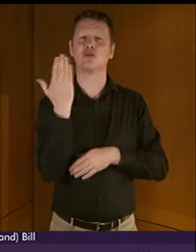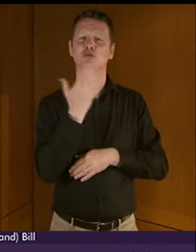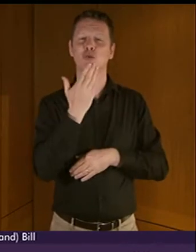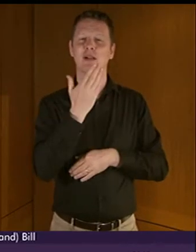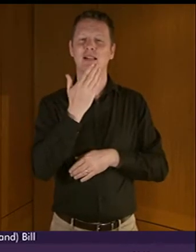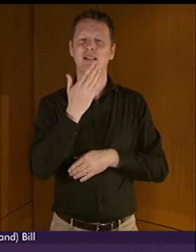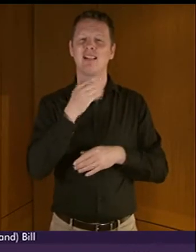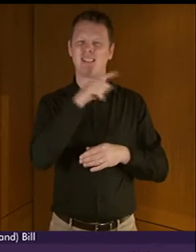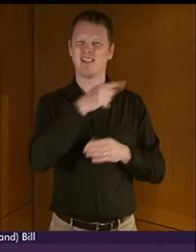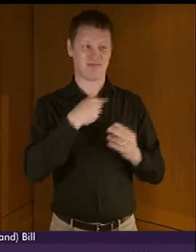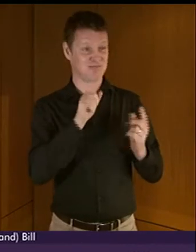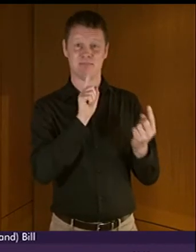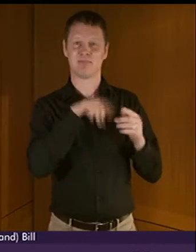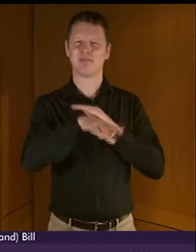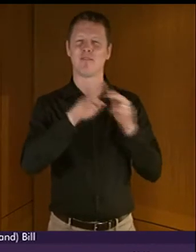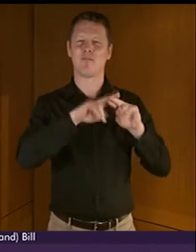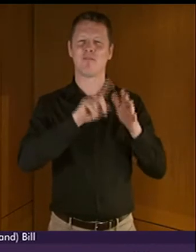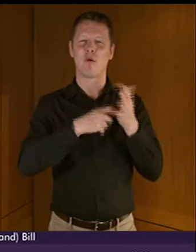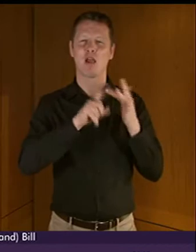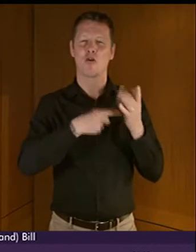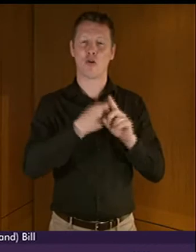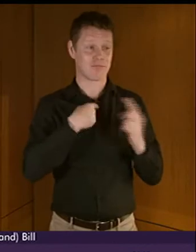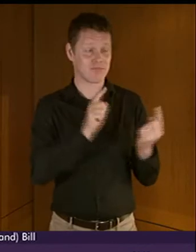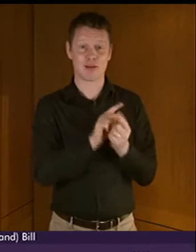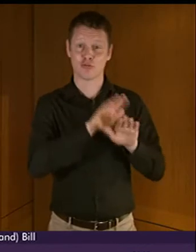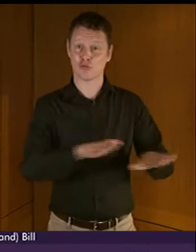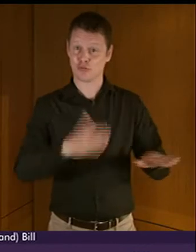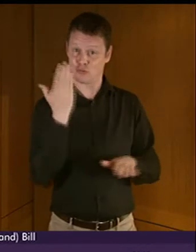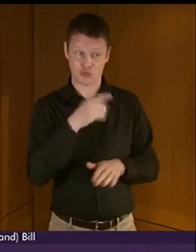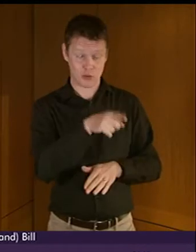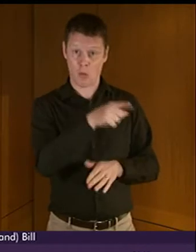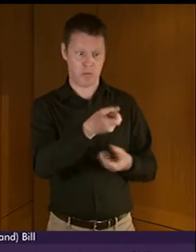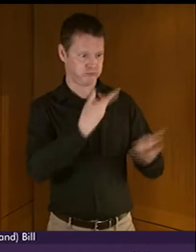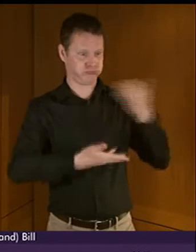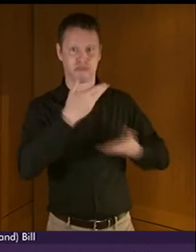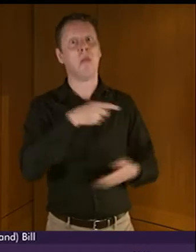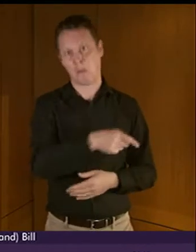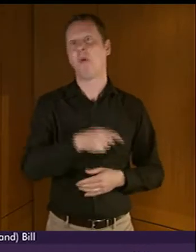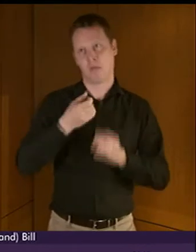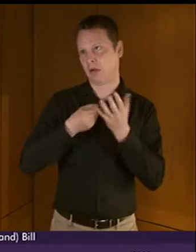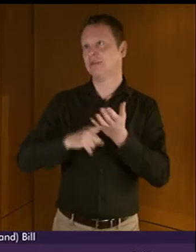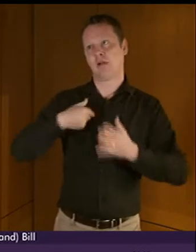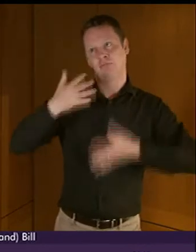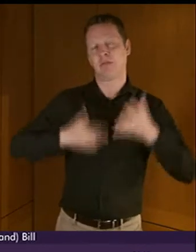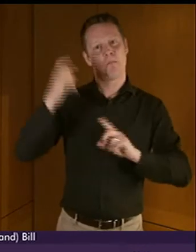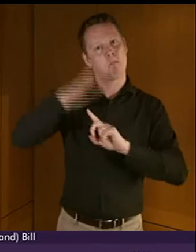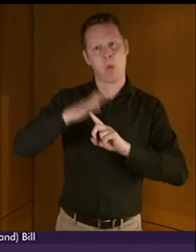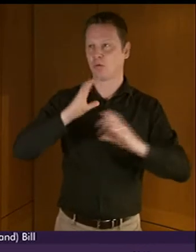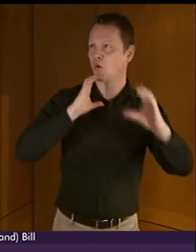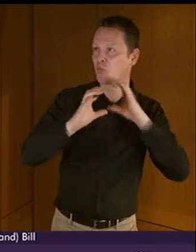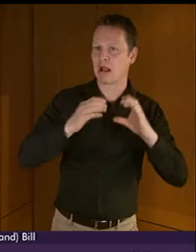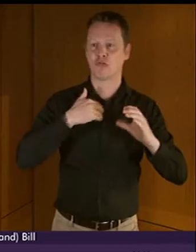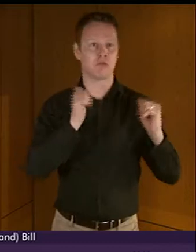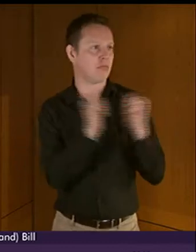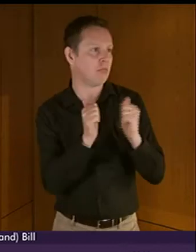who attended the secondary school. The pupils told us that BSL was important in helping them communicate with their classmates and their friends,